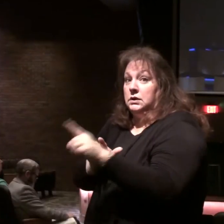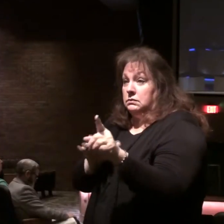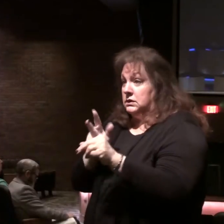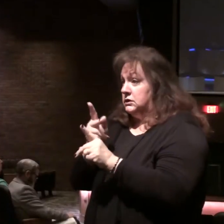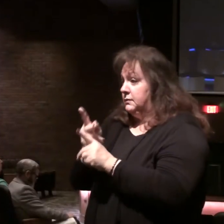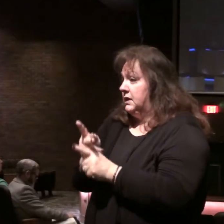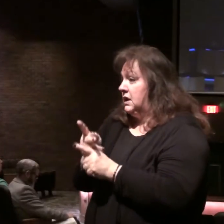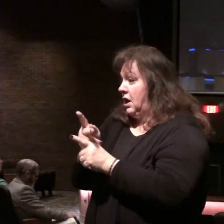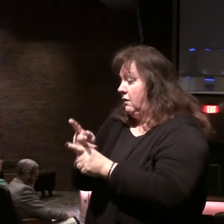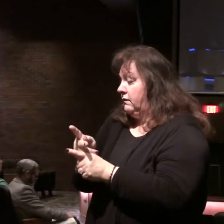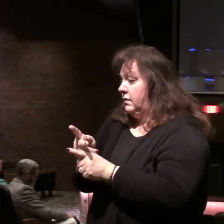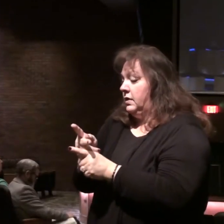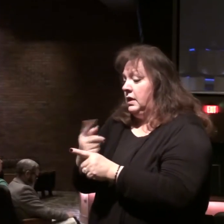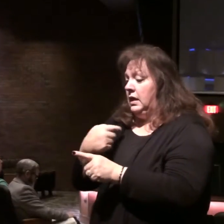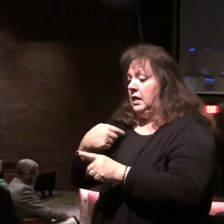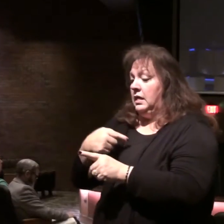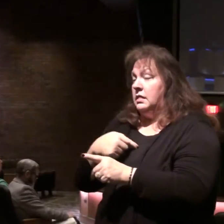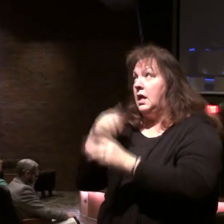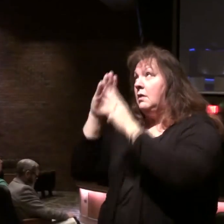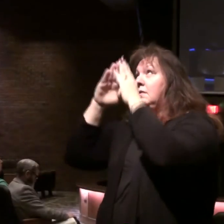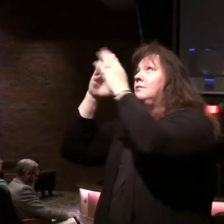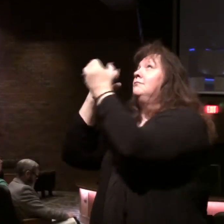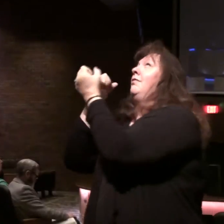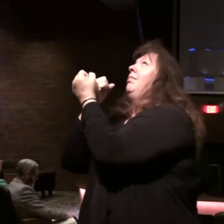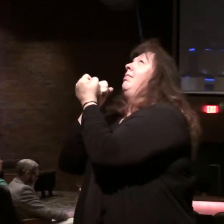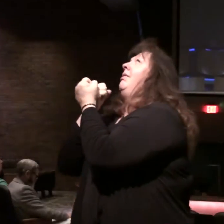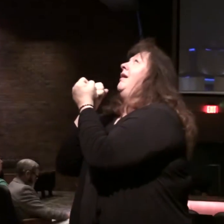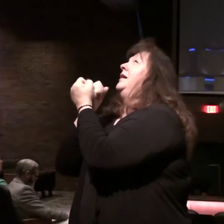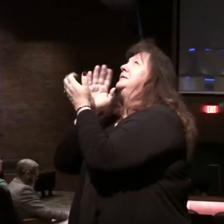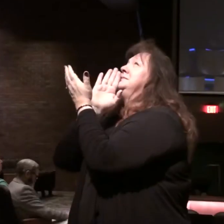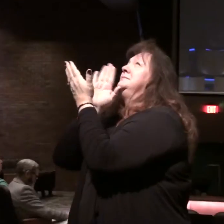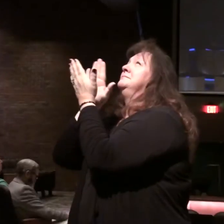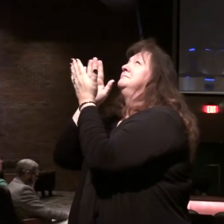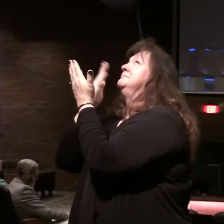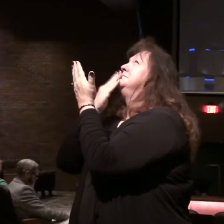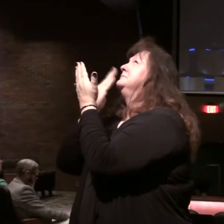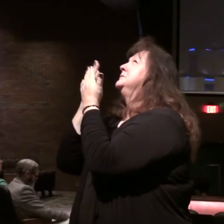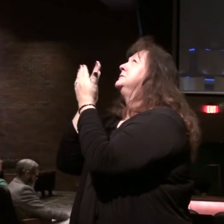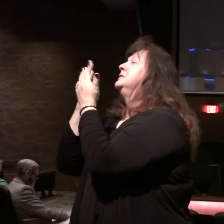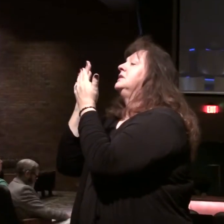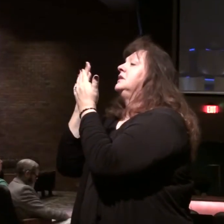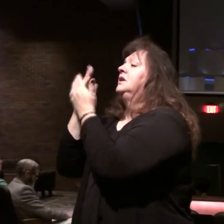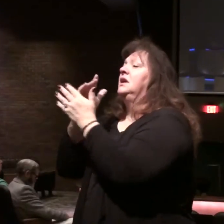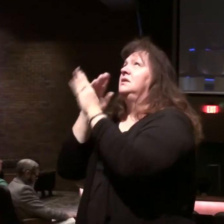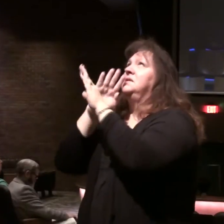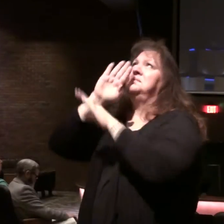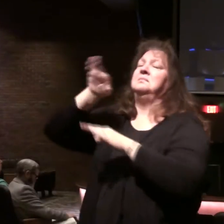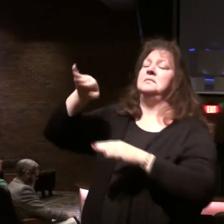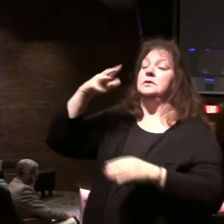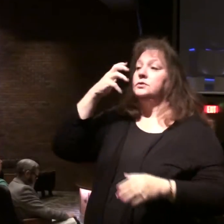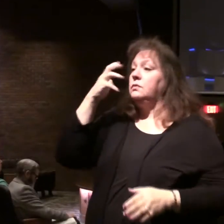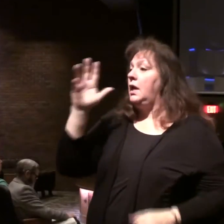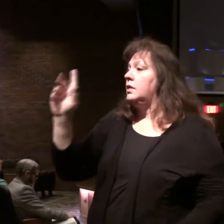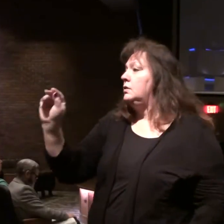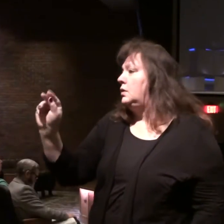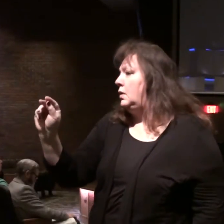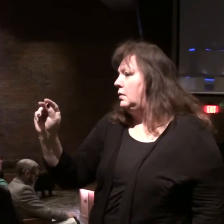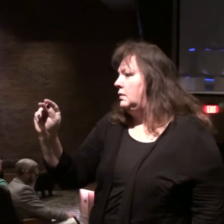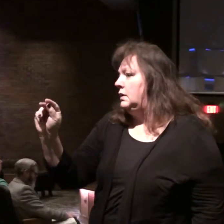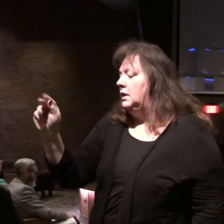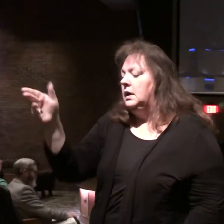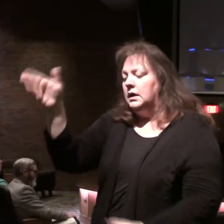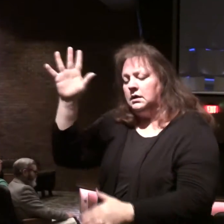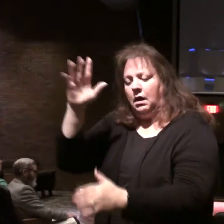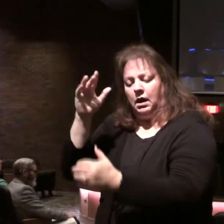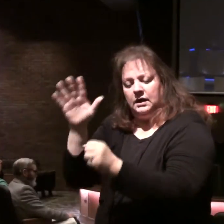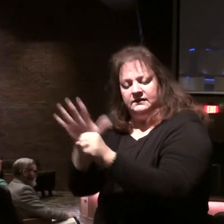that we focus on one and not the other. He is a God of love. There is no way to